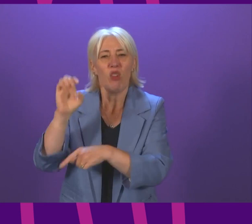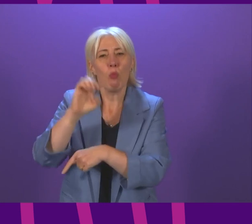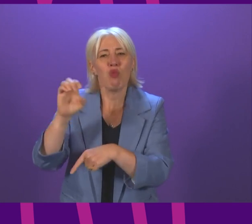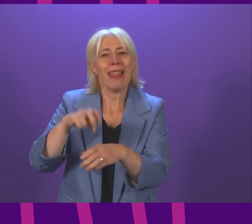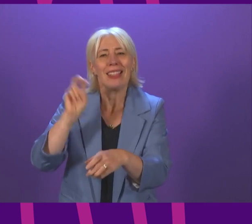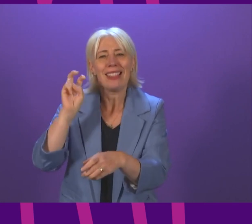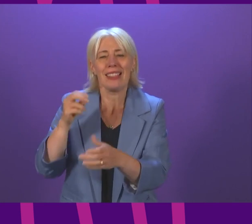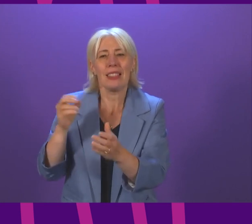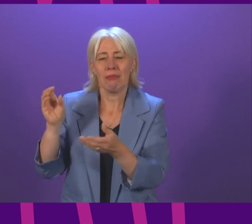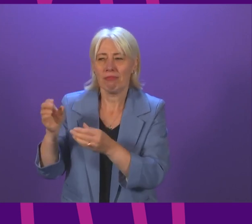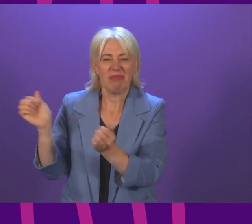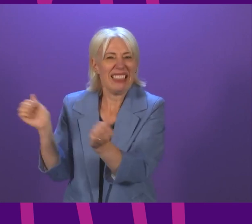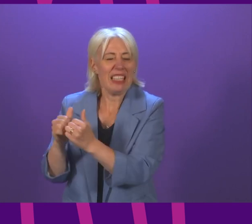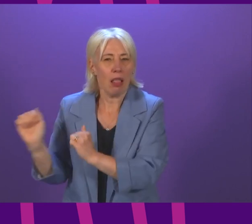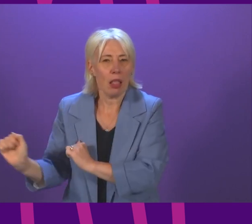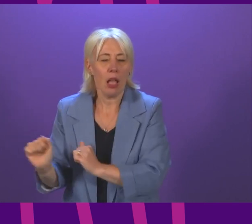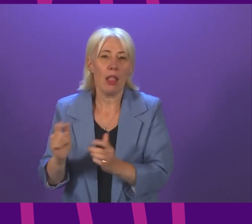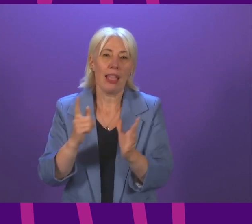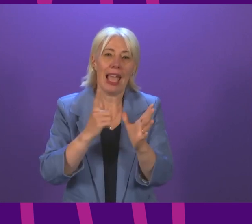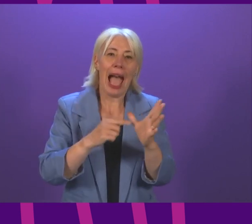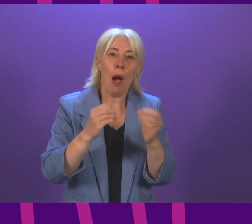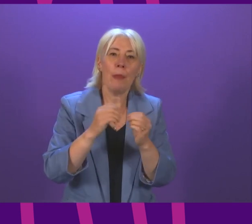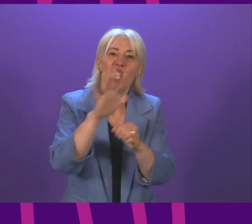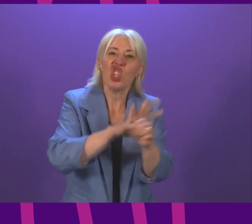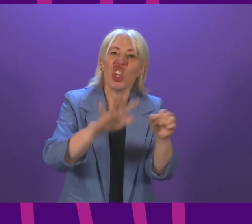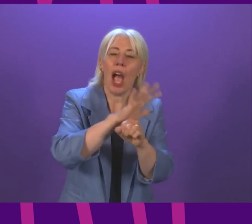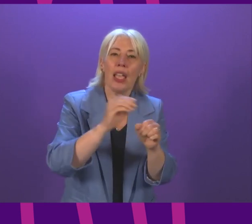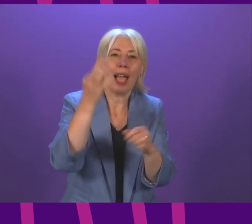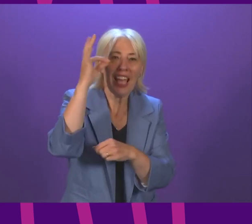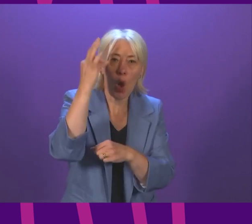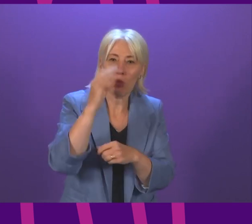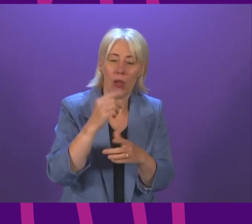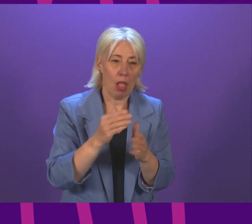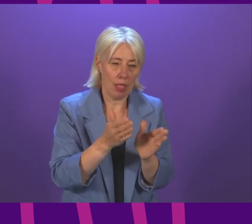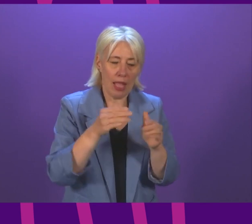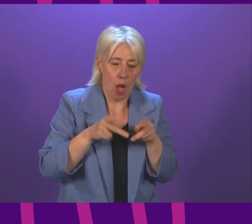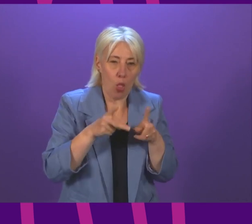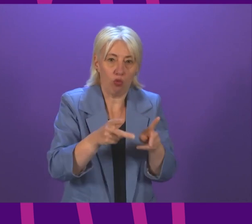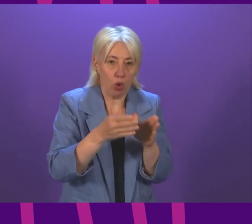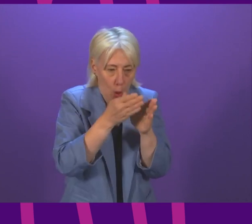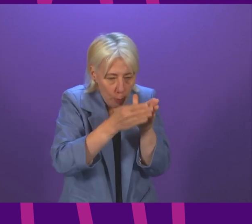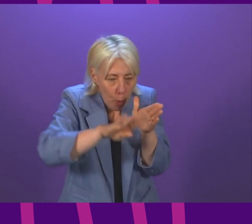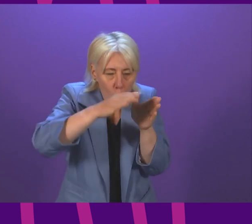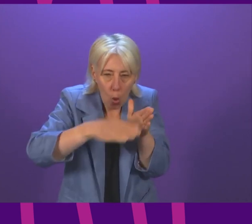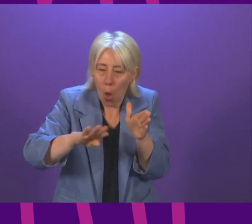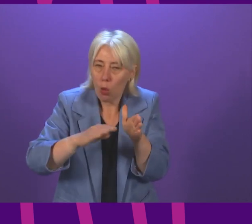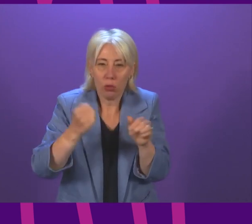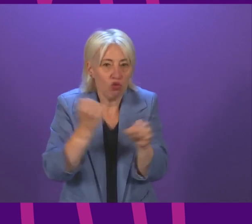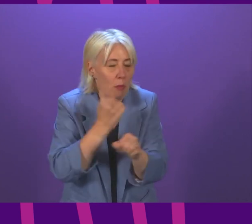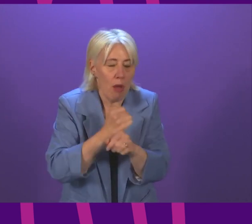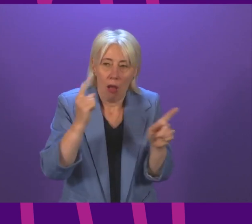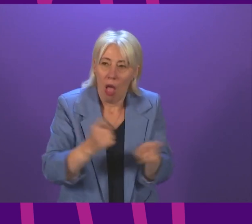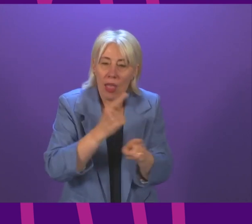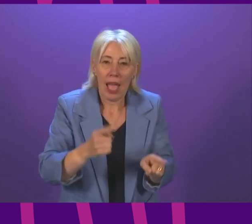where councils such as Aberdeenshire are struggling to repair potholes because contractors cite